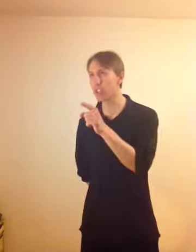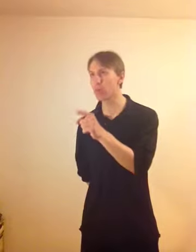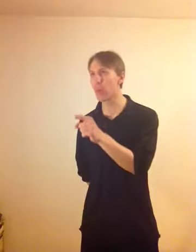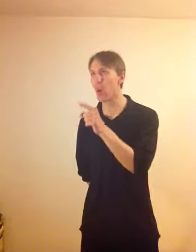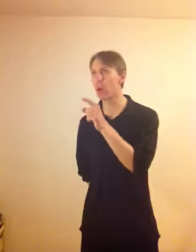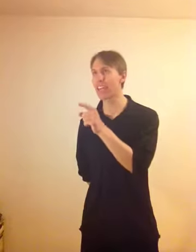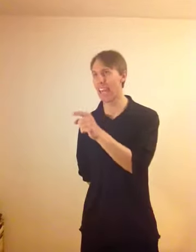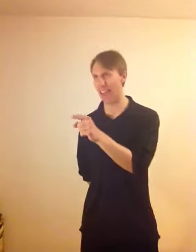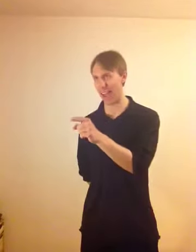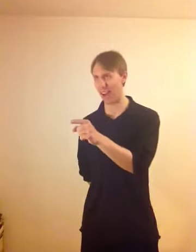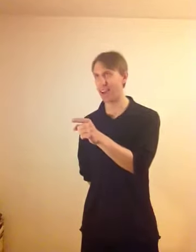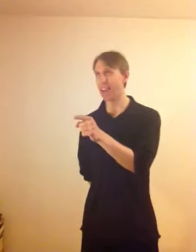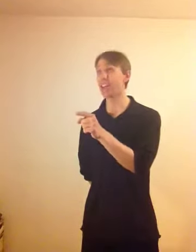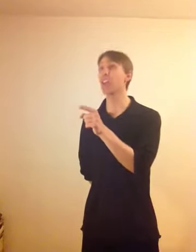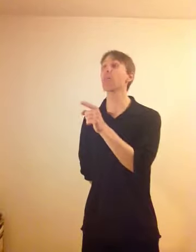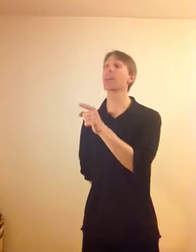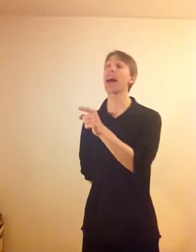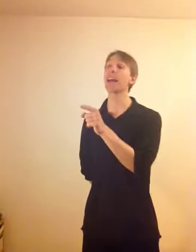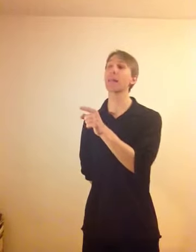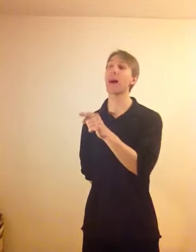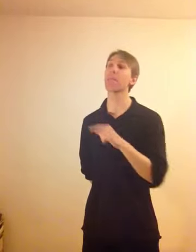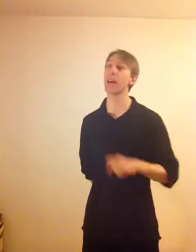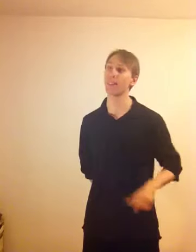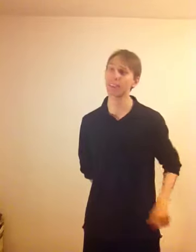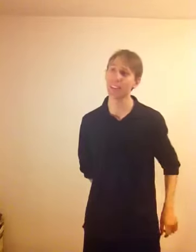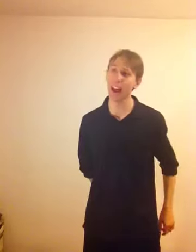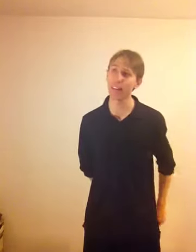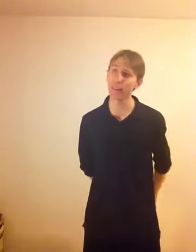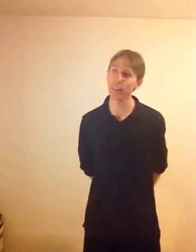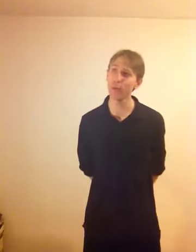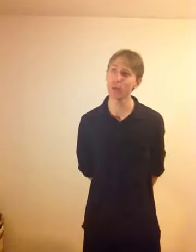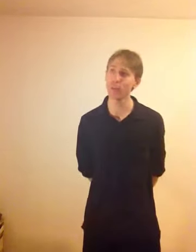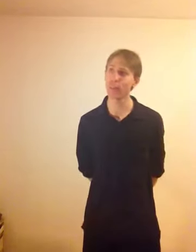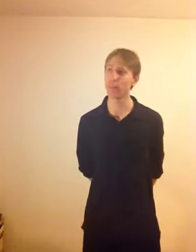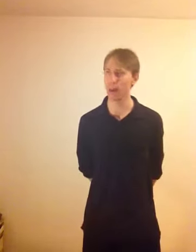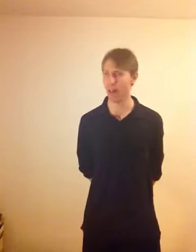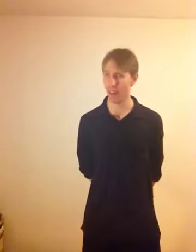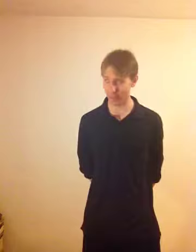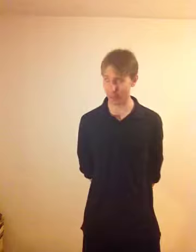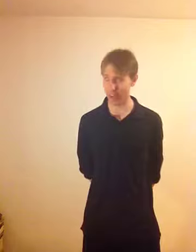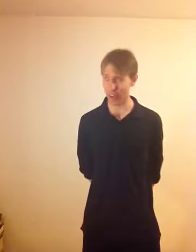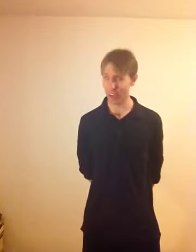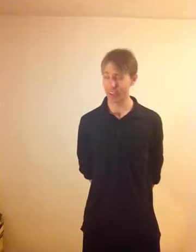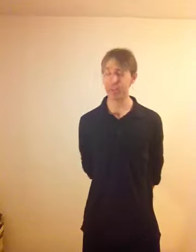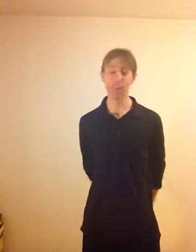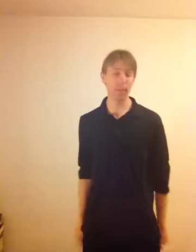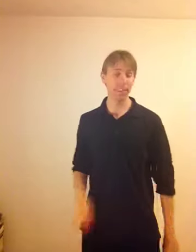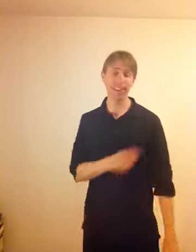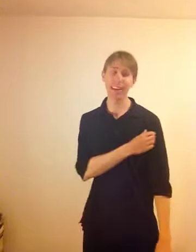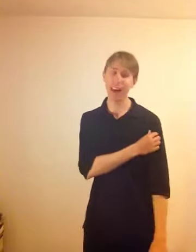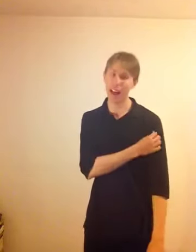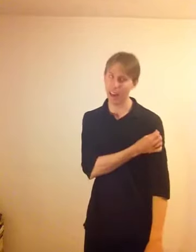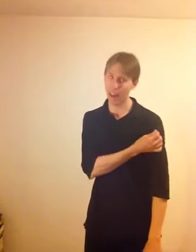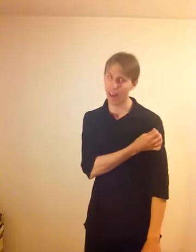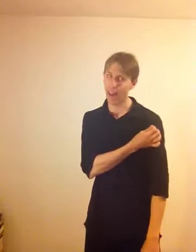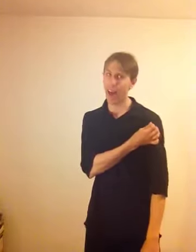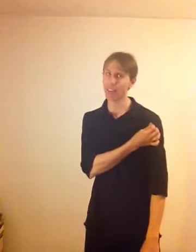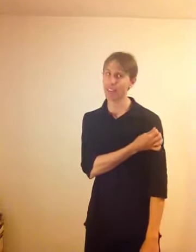more care in applying my methods than I have seen you do in the past. Just remember that the colour of a